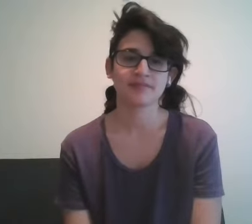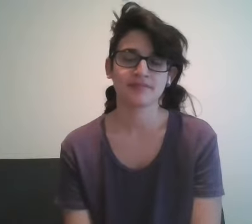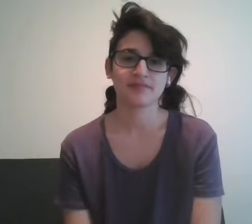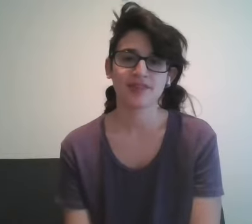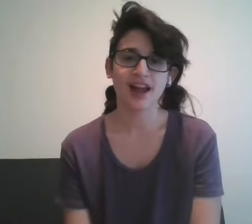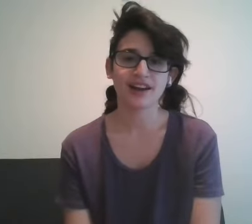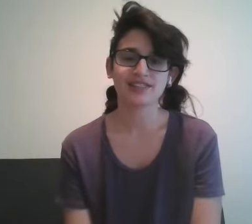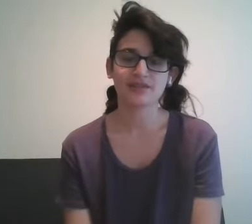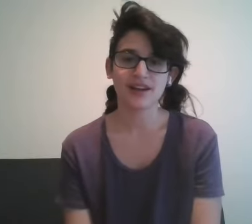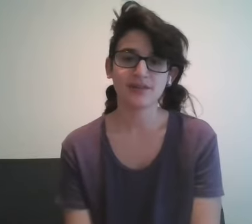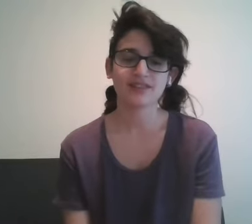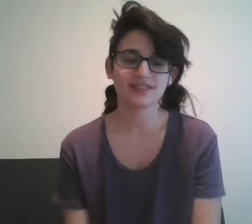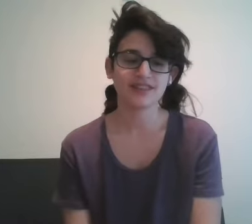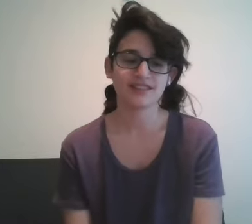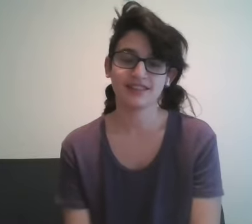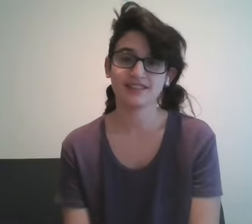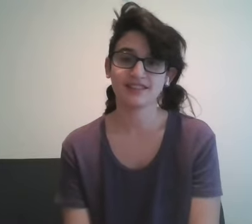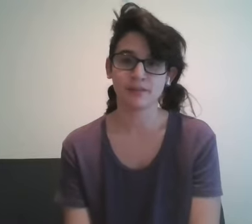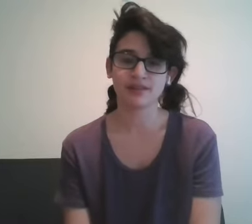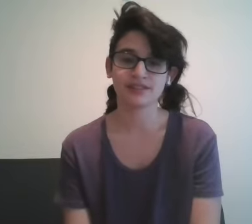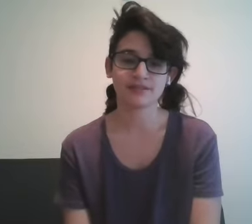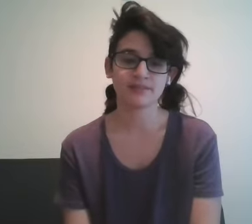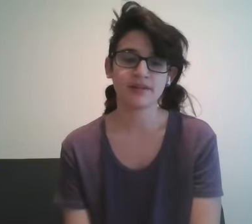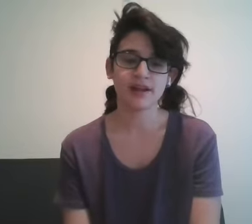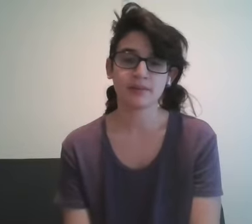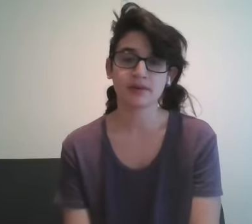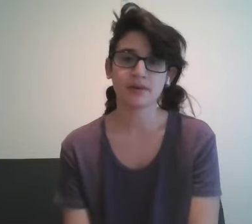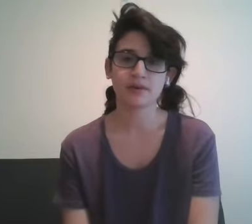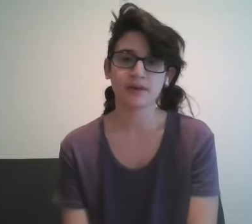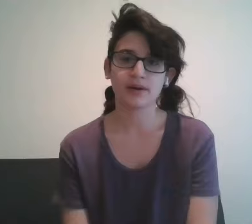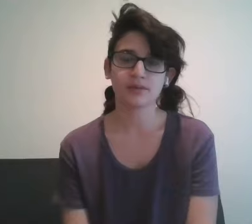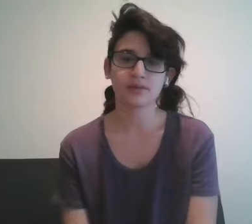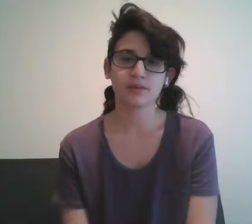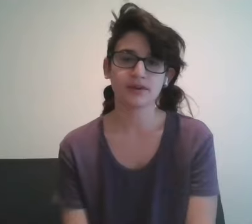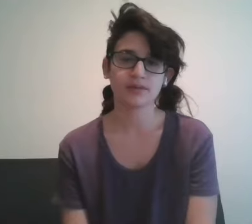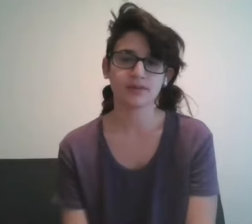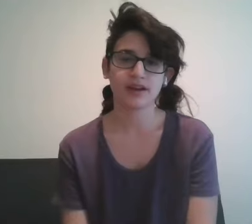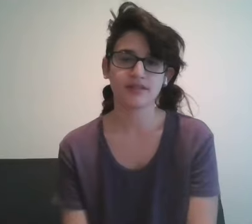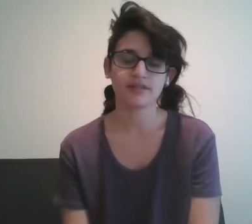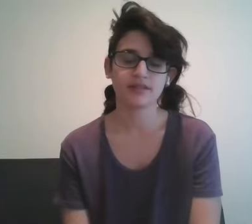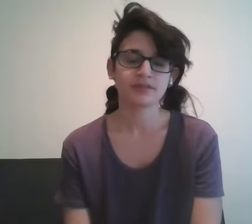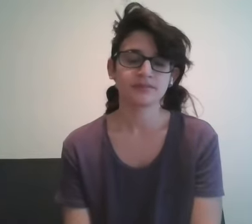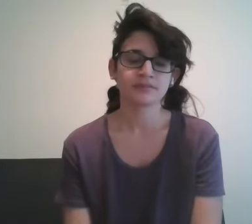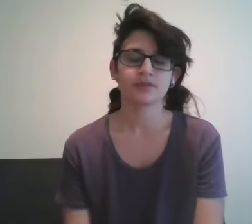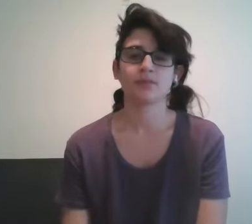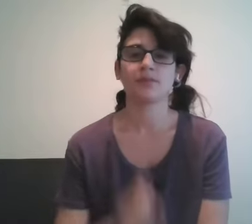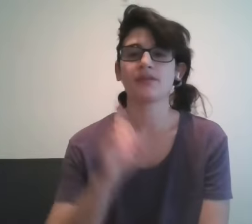all right so now this lesson is numbers we're going to go through about 20 to 25 so we have